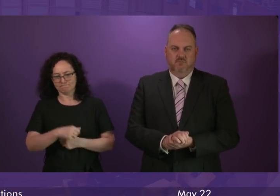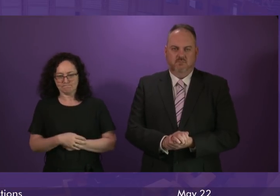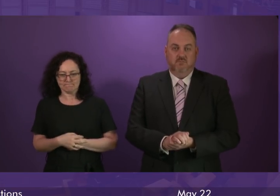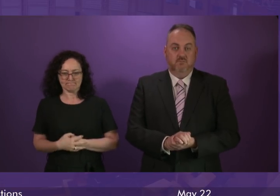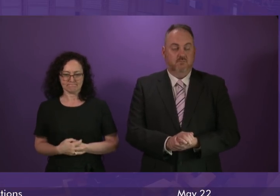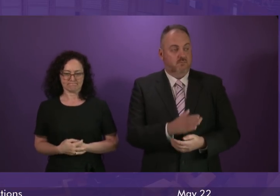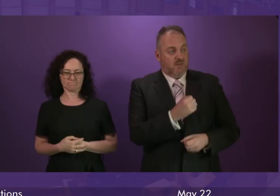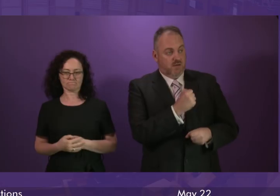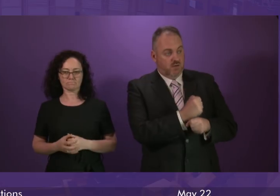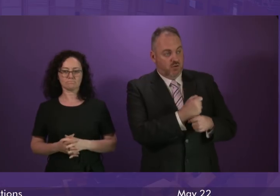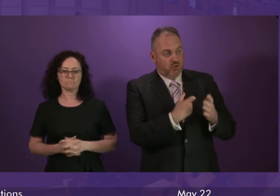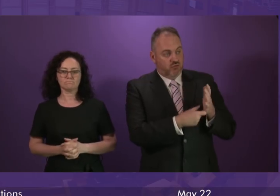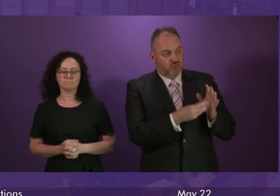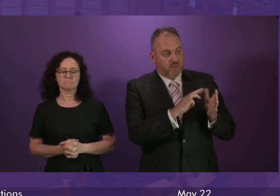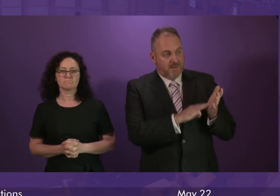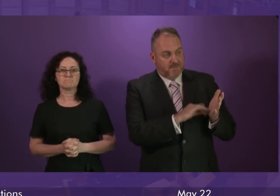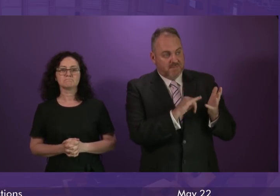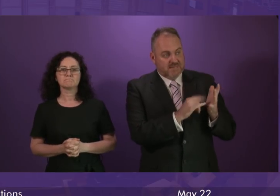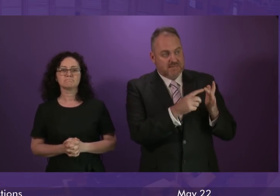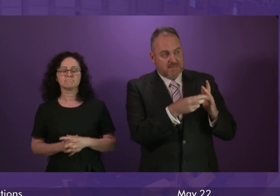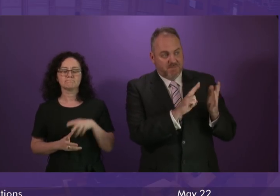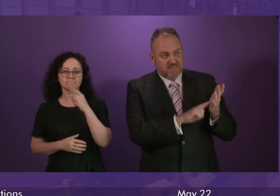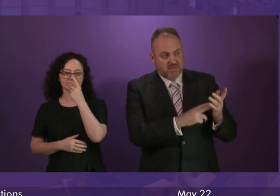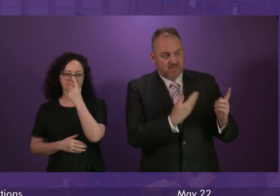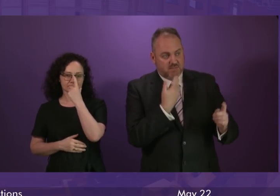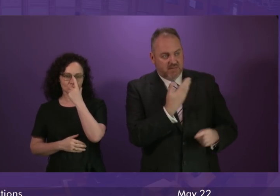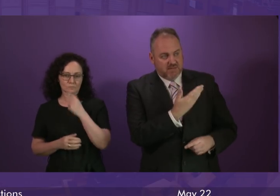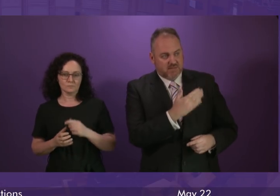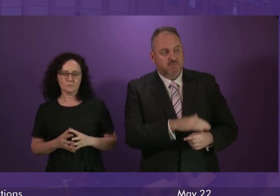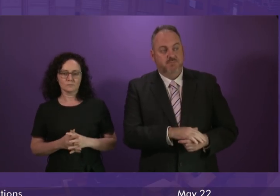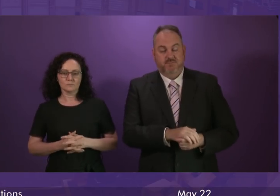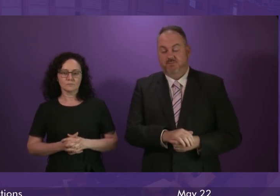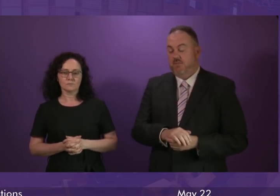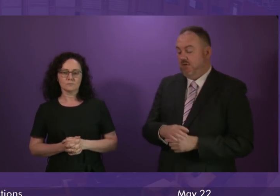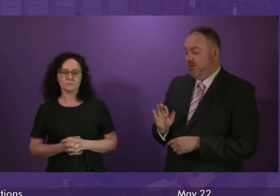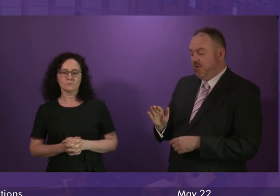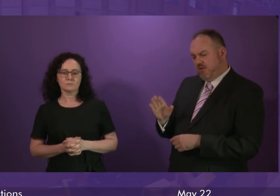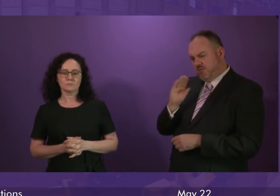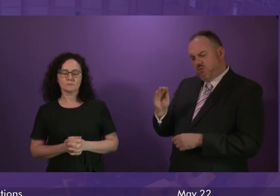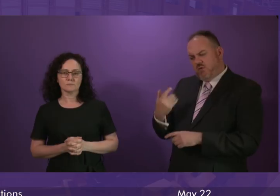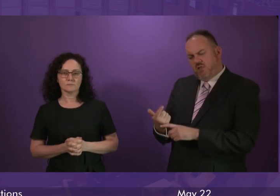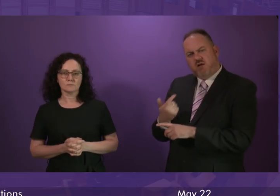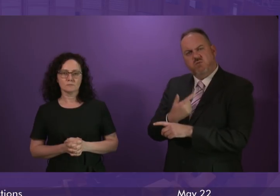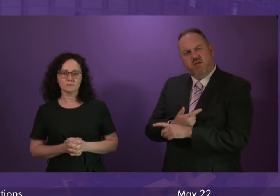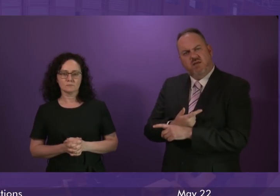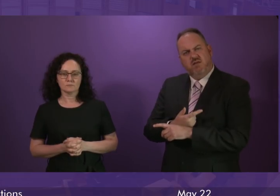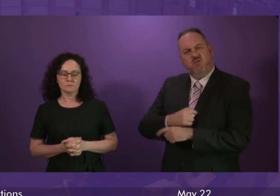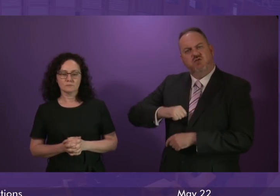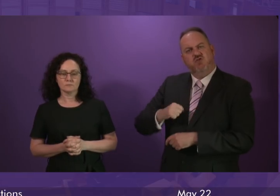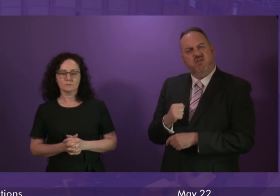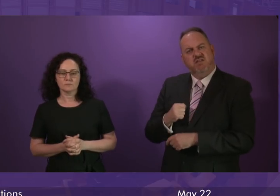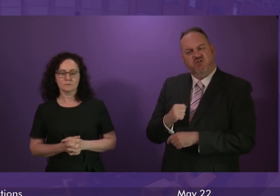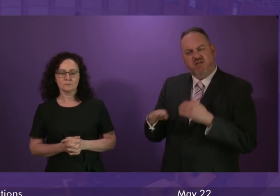And Graeme Simpson to be followed by Jenny Marra. Thank you. Last week, the Scottish Land Commission